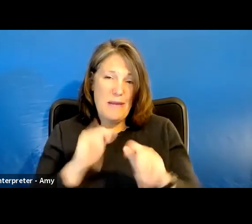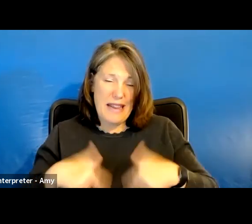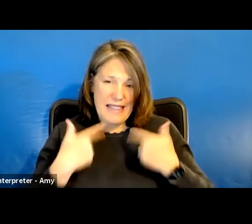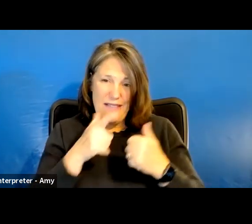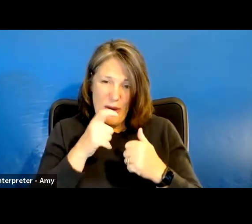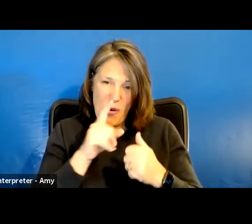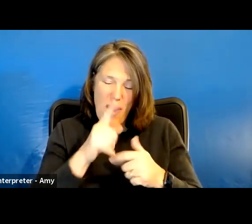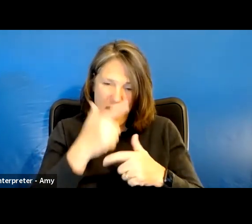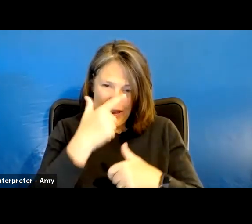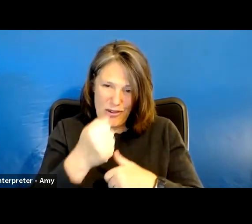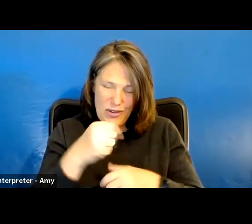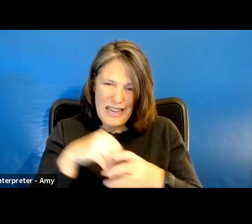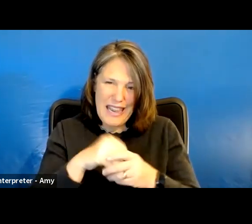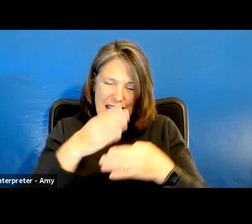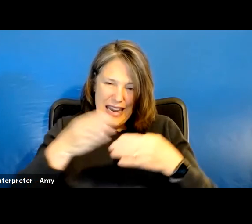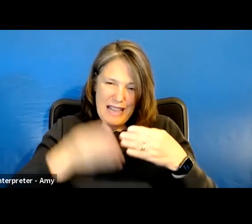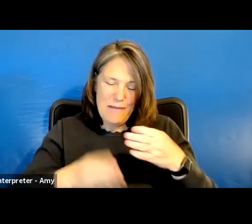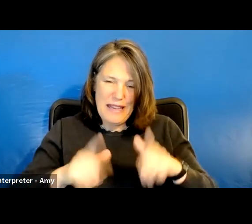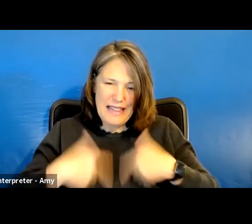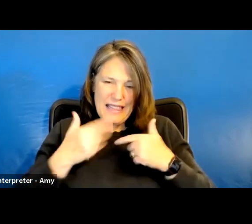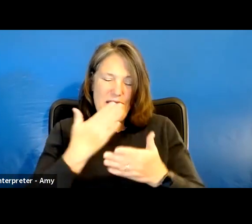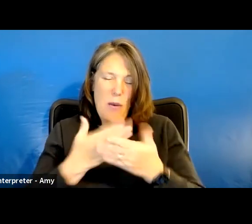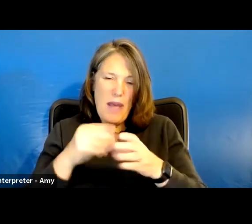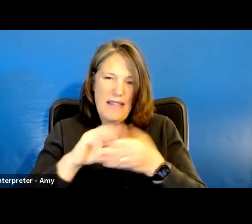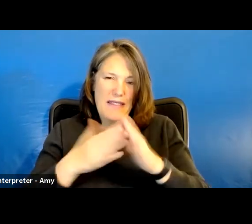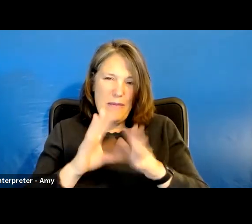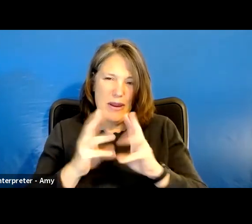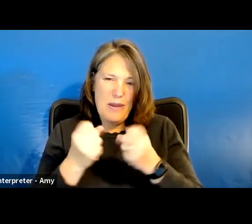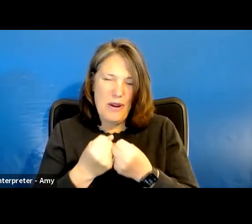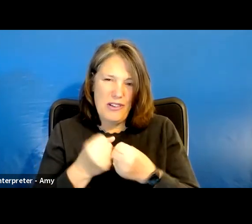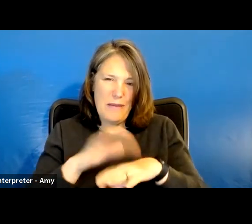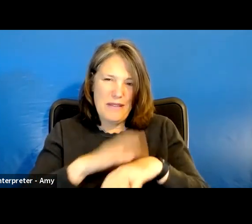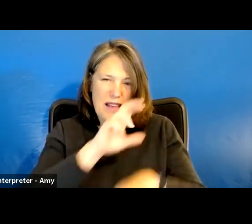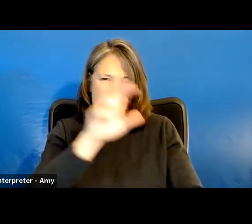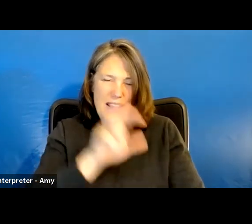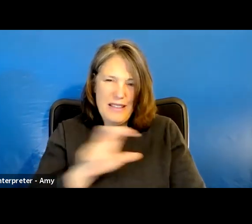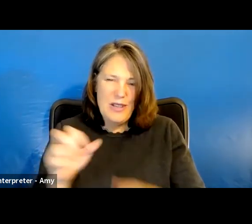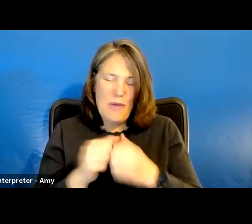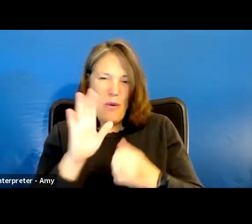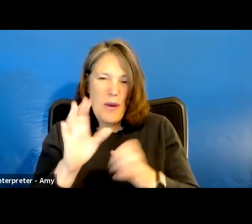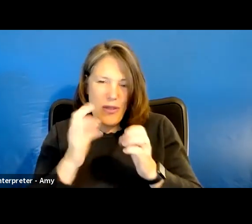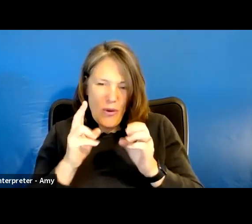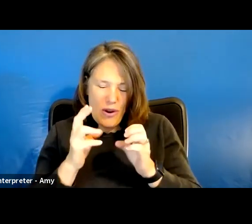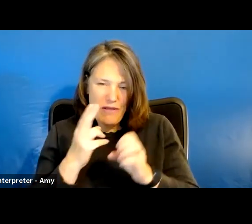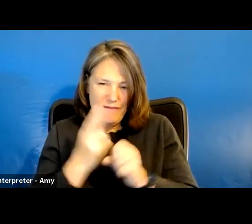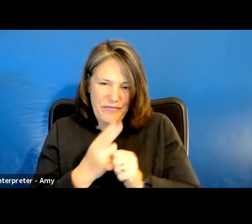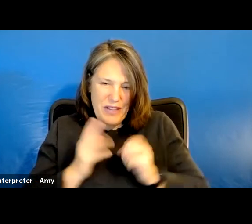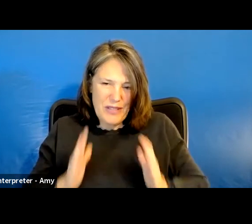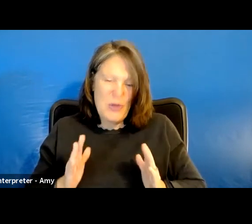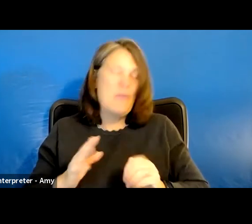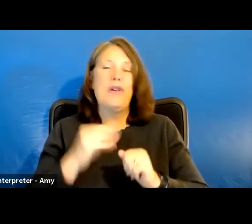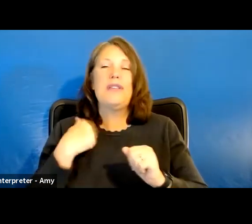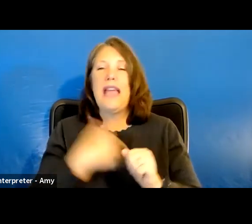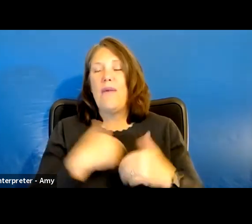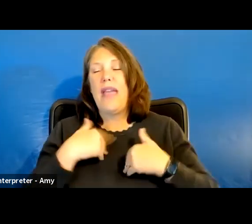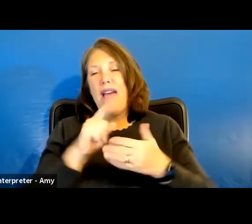interested in completing living well in the community workshops on Zoom. With your consumers. And we have a